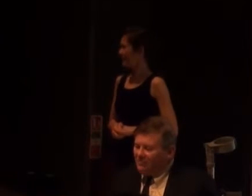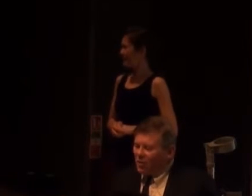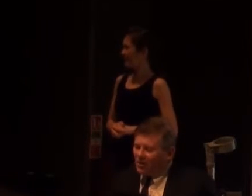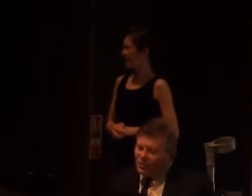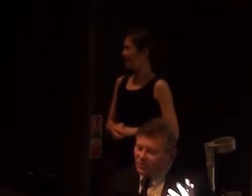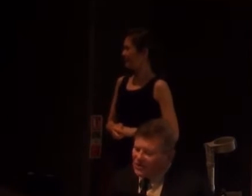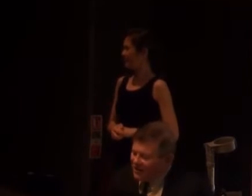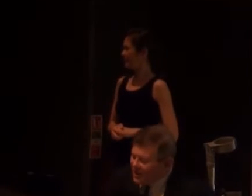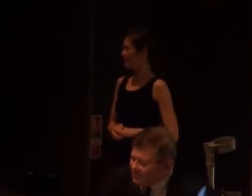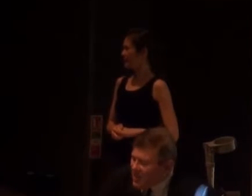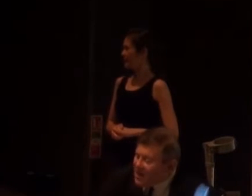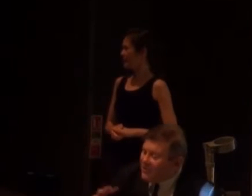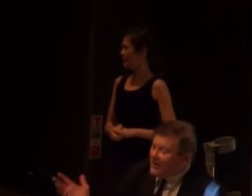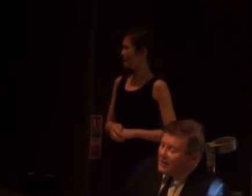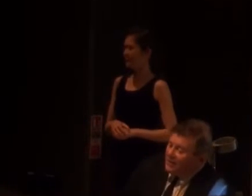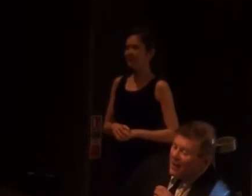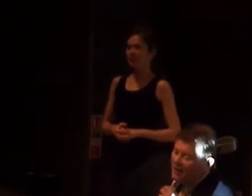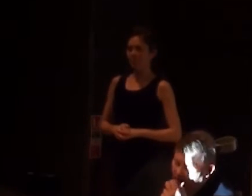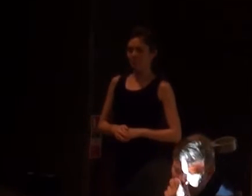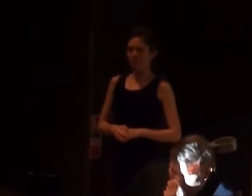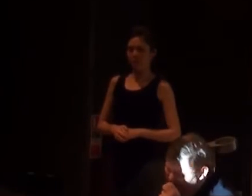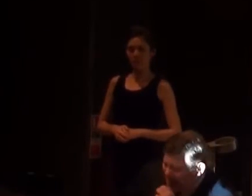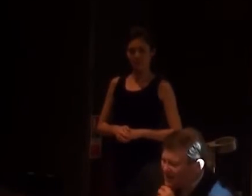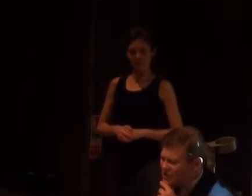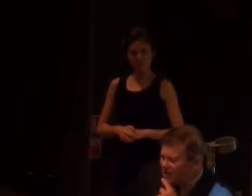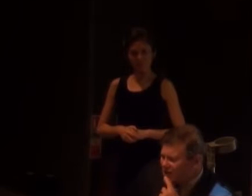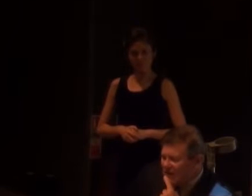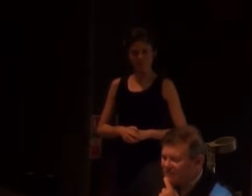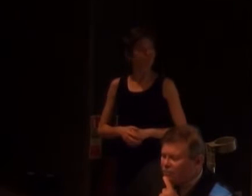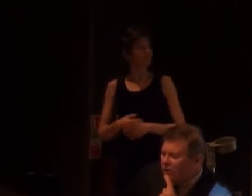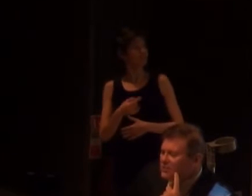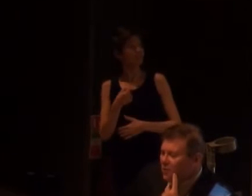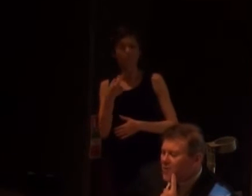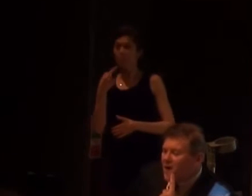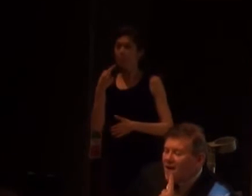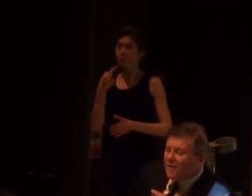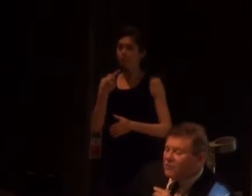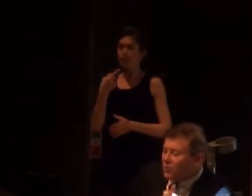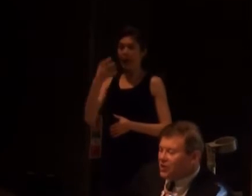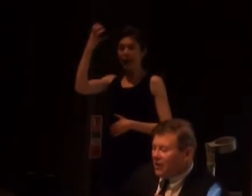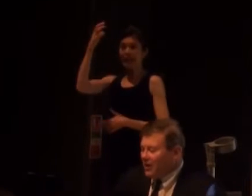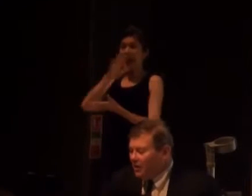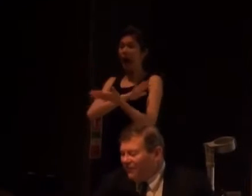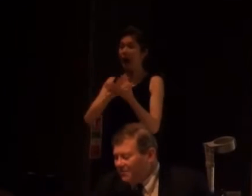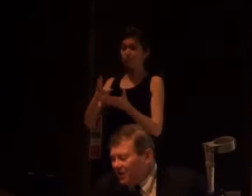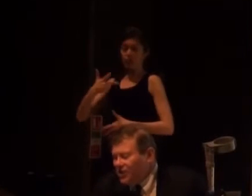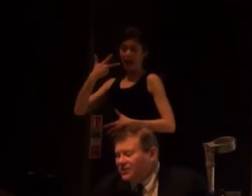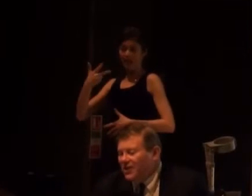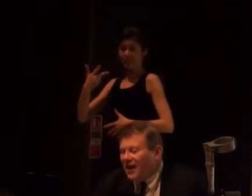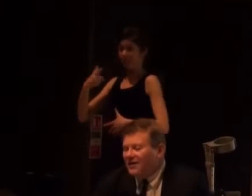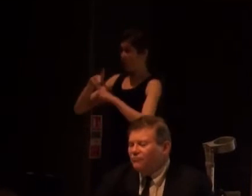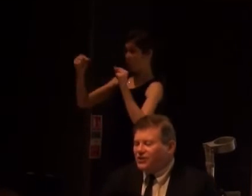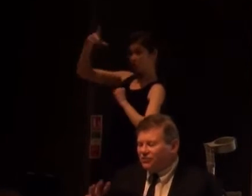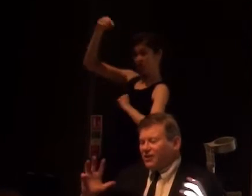I am not going through all the stereotypes, but Henry VIII had a jester with insomnia, who was also a female